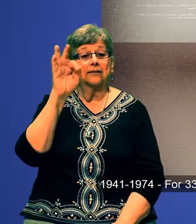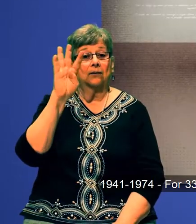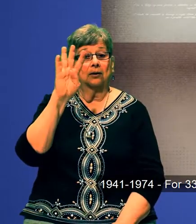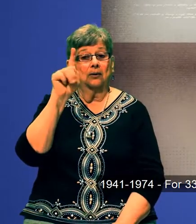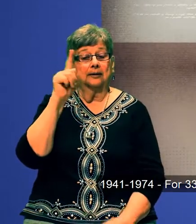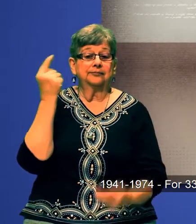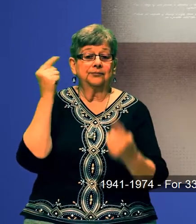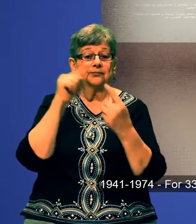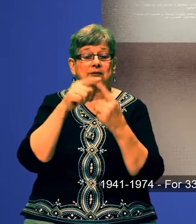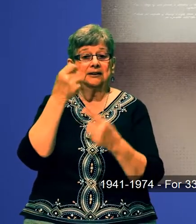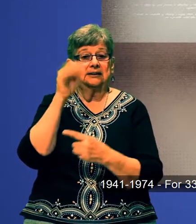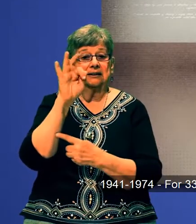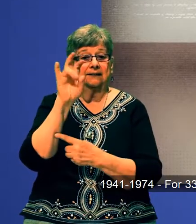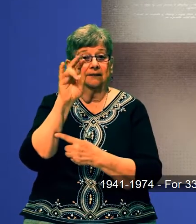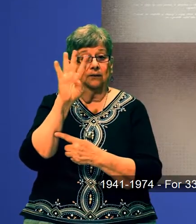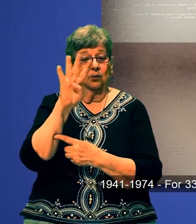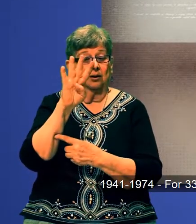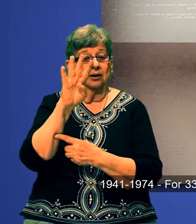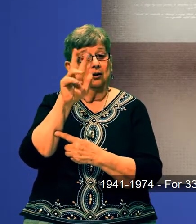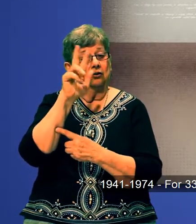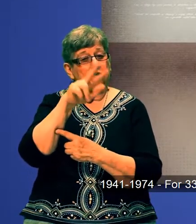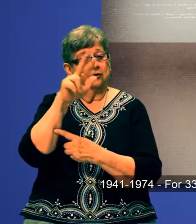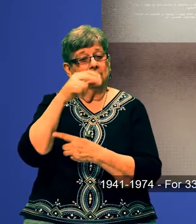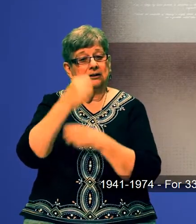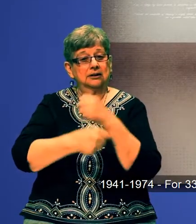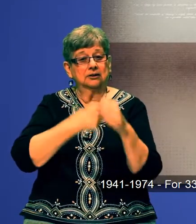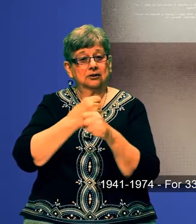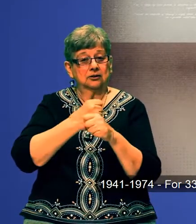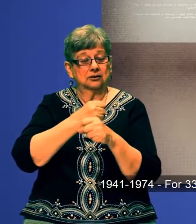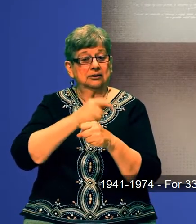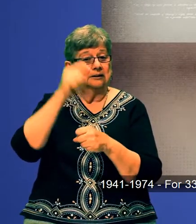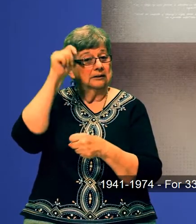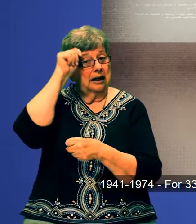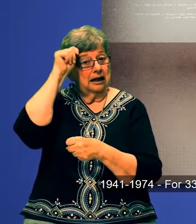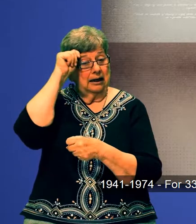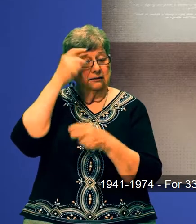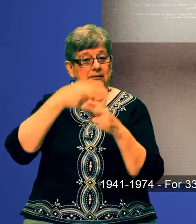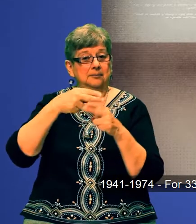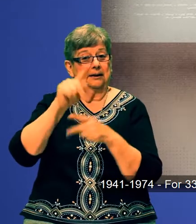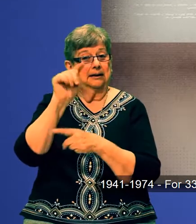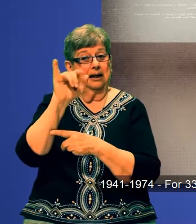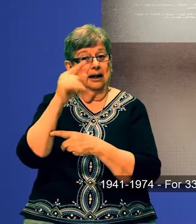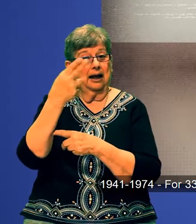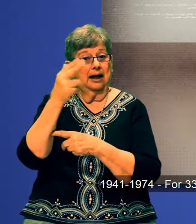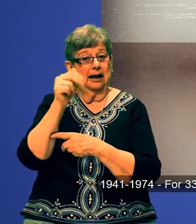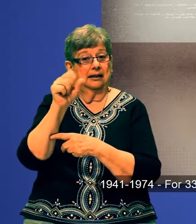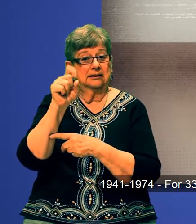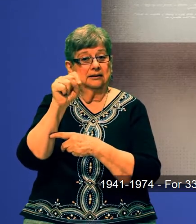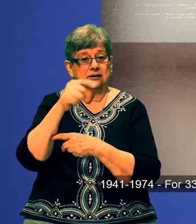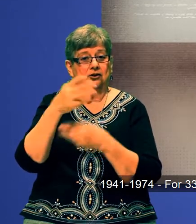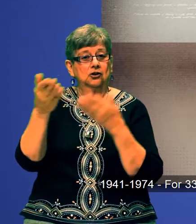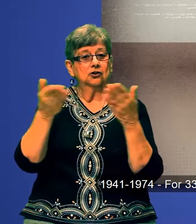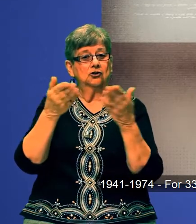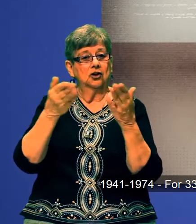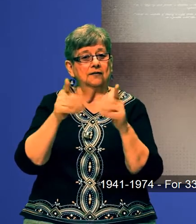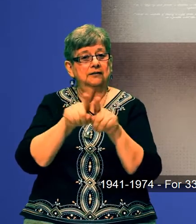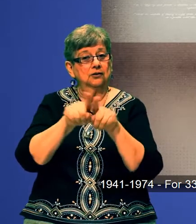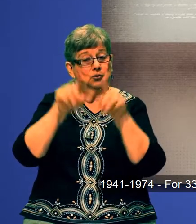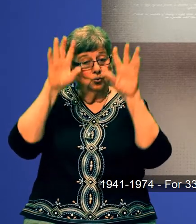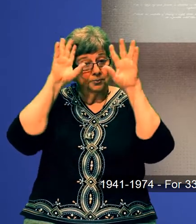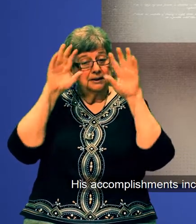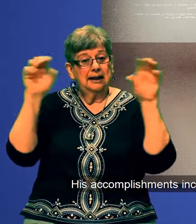1941 to 1974, for 33 years, Dr. Edward Tillingist served as superintendent.